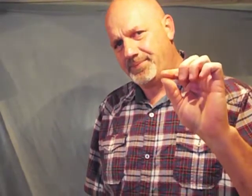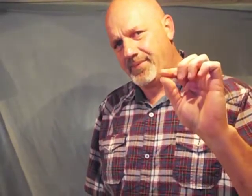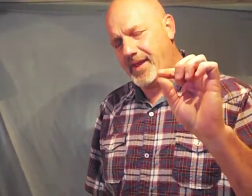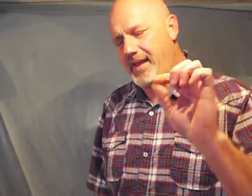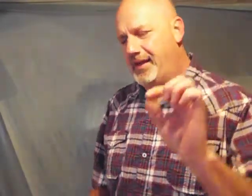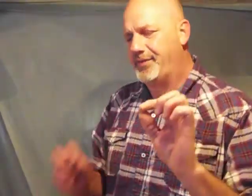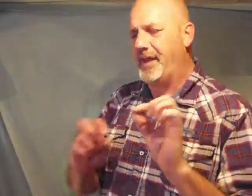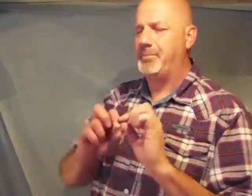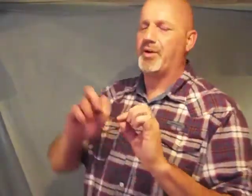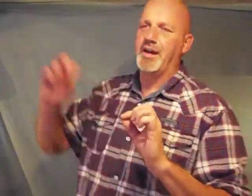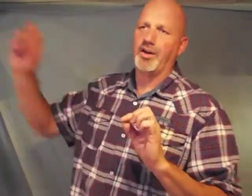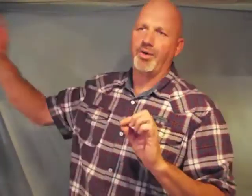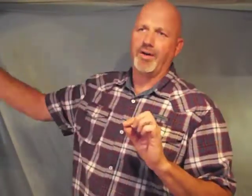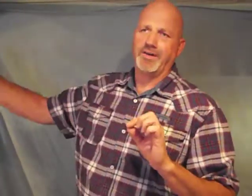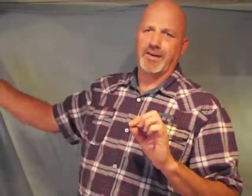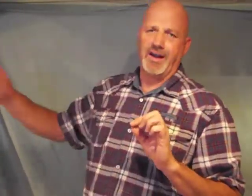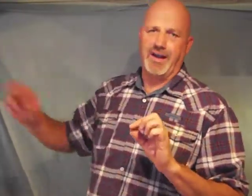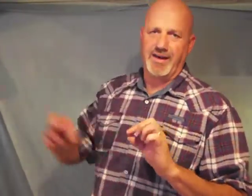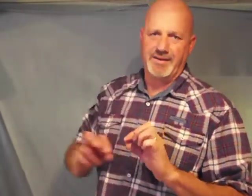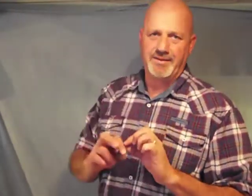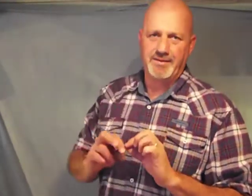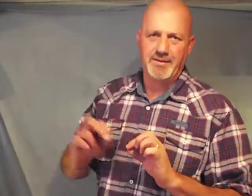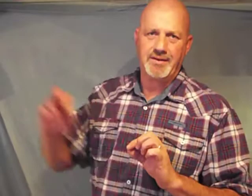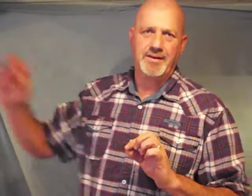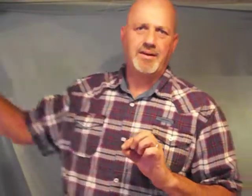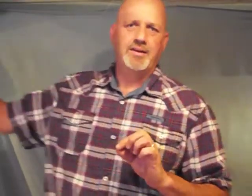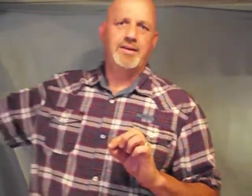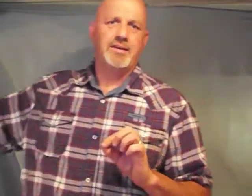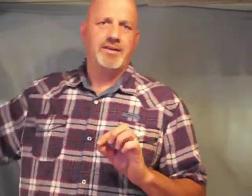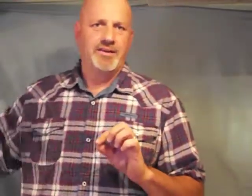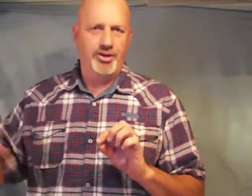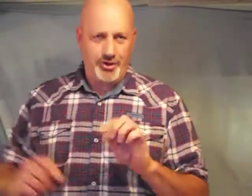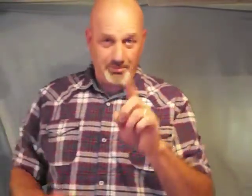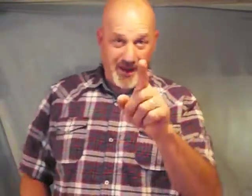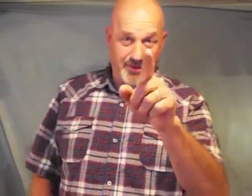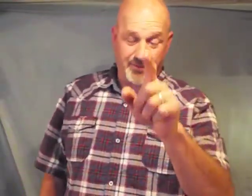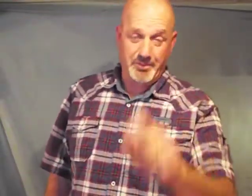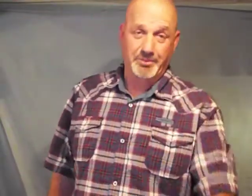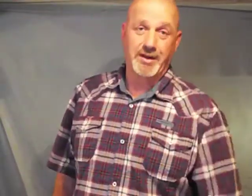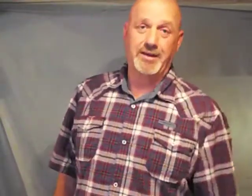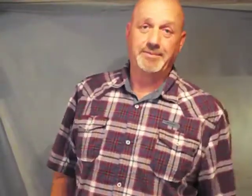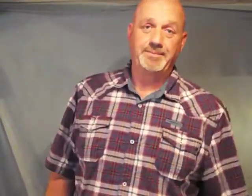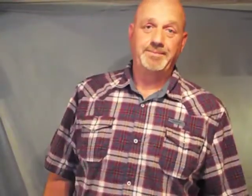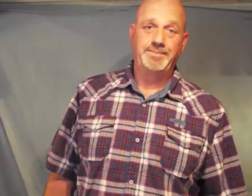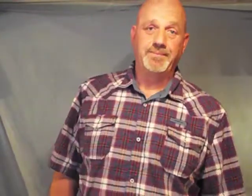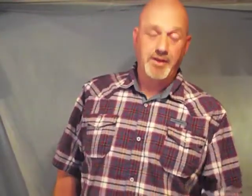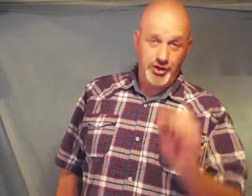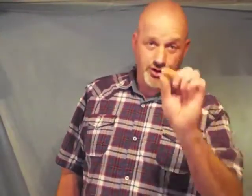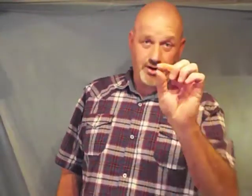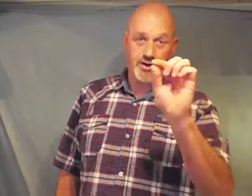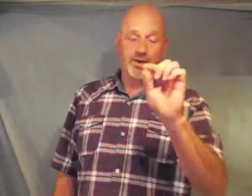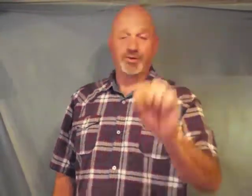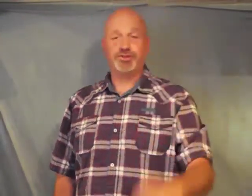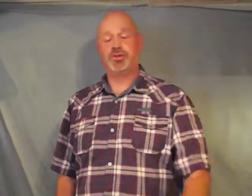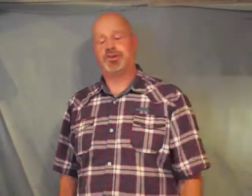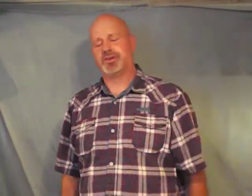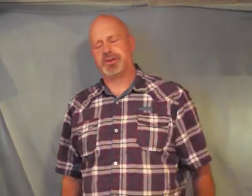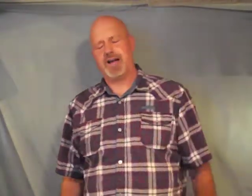if they bring glory to God you're bound from Satan you're on notice you and your entire